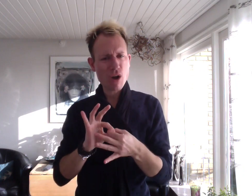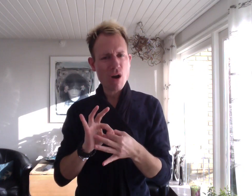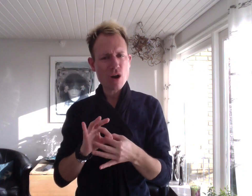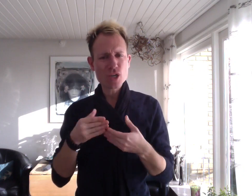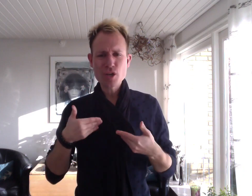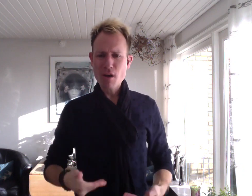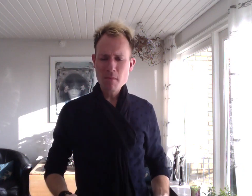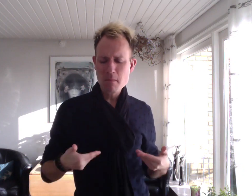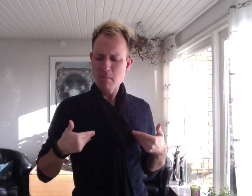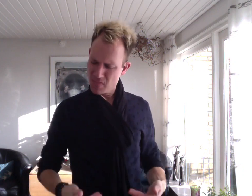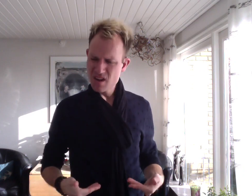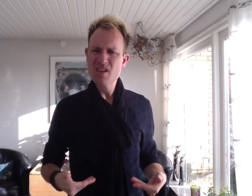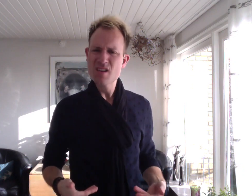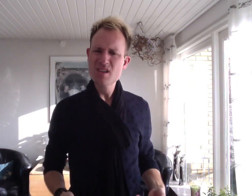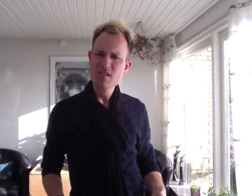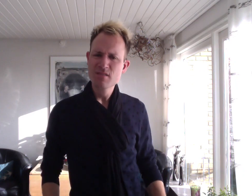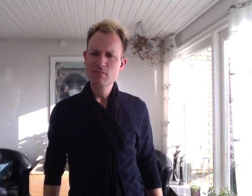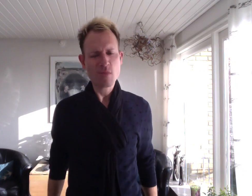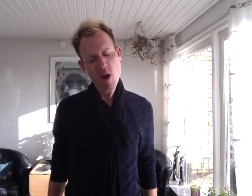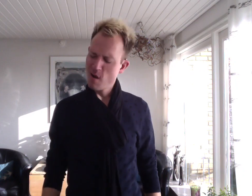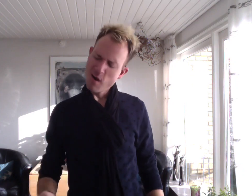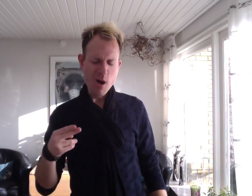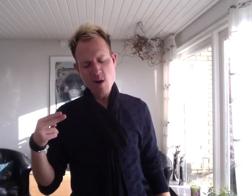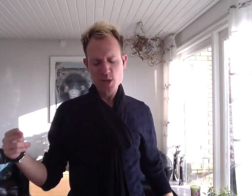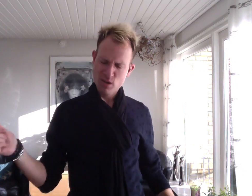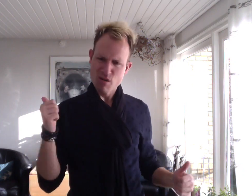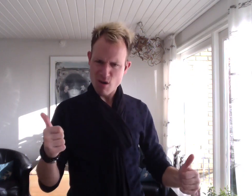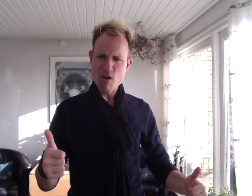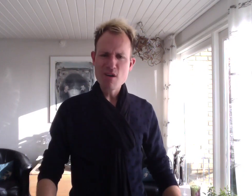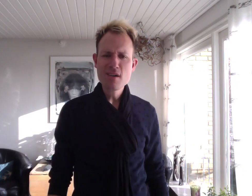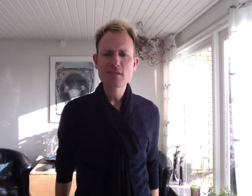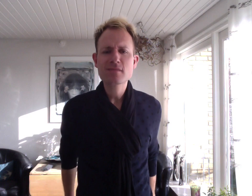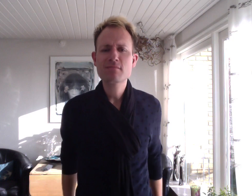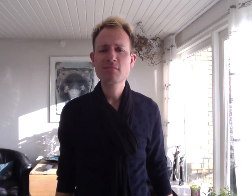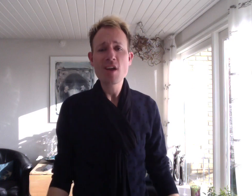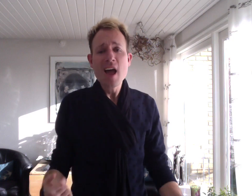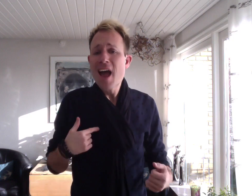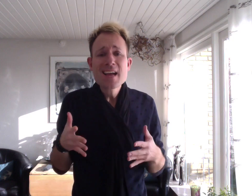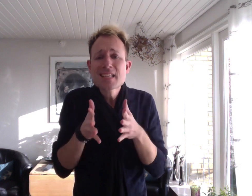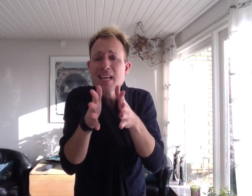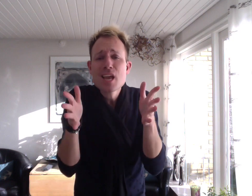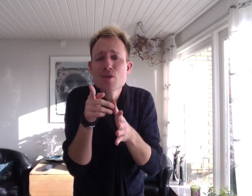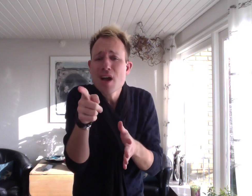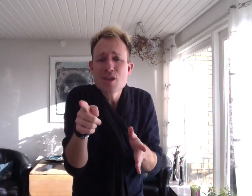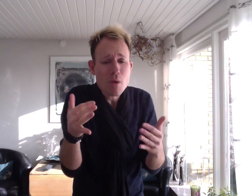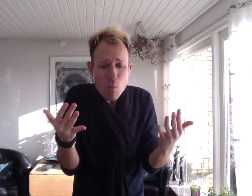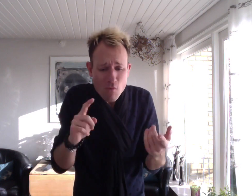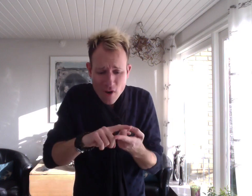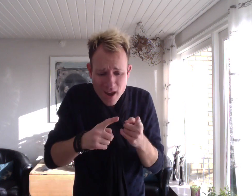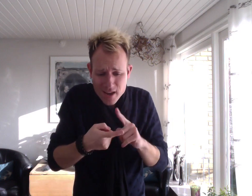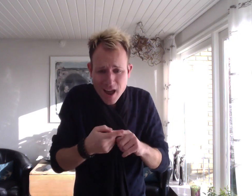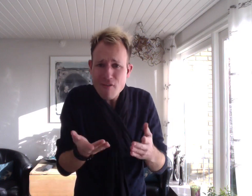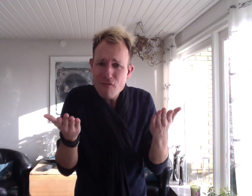count on me For sure, that's what friends are